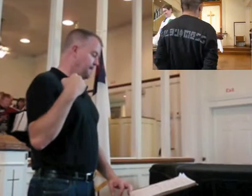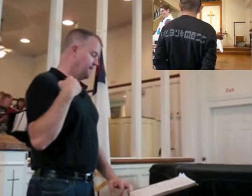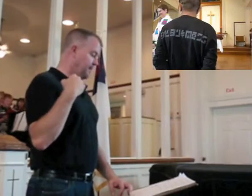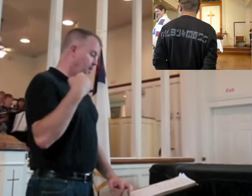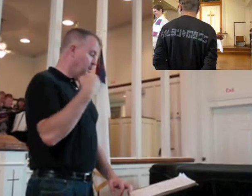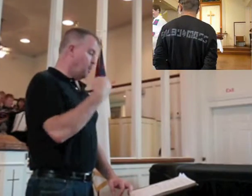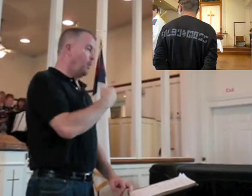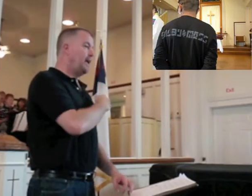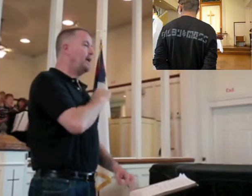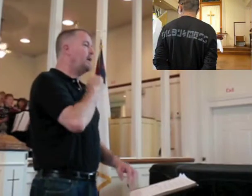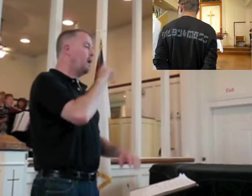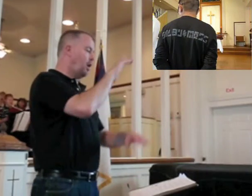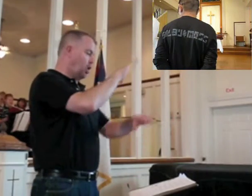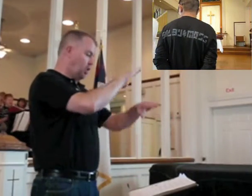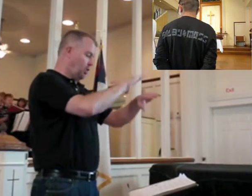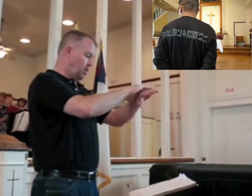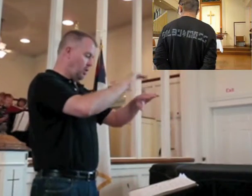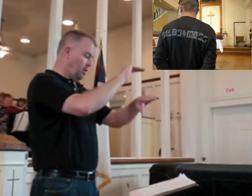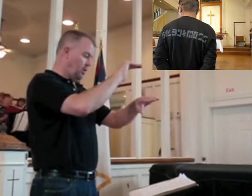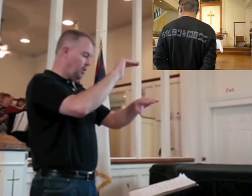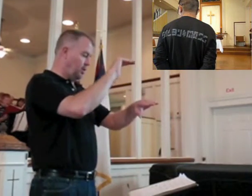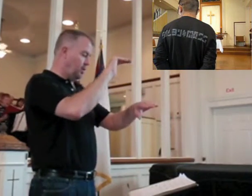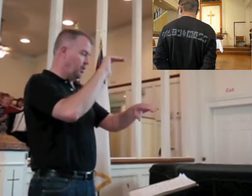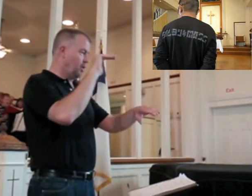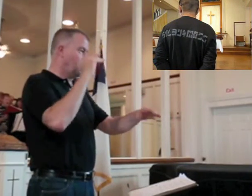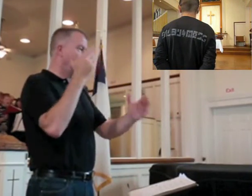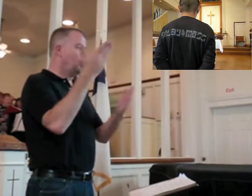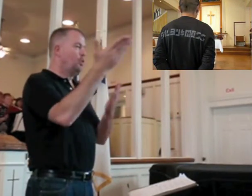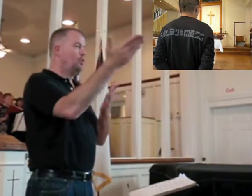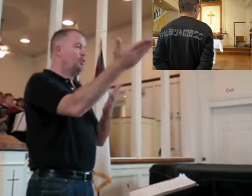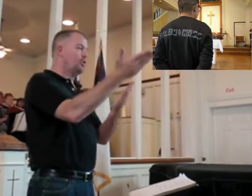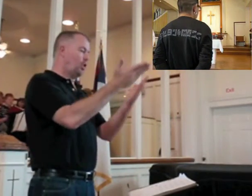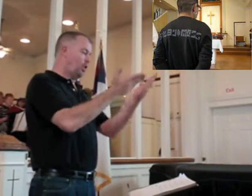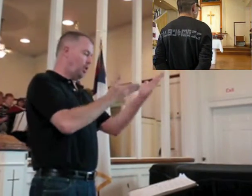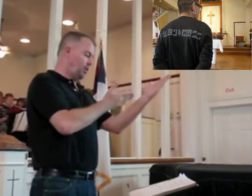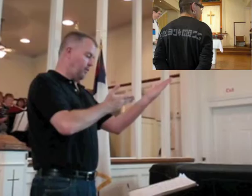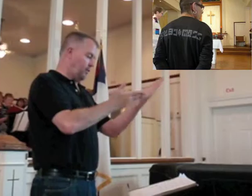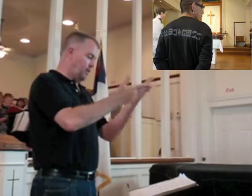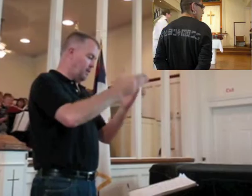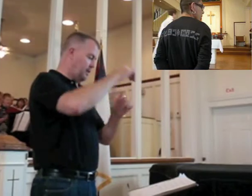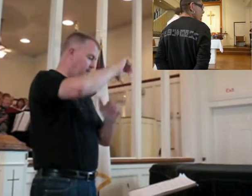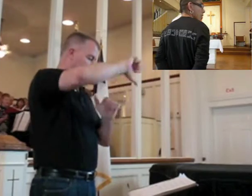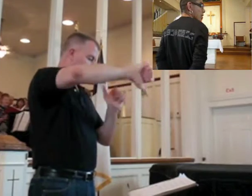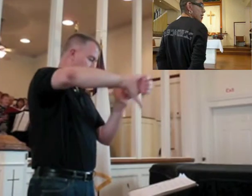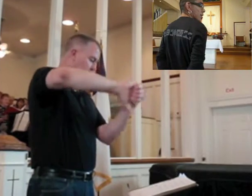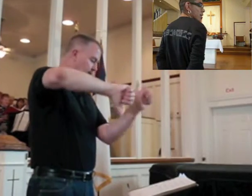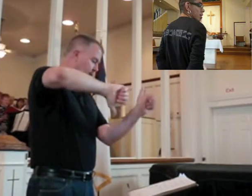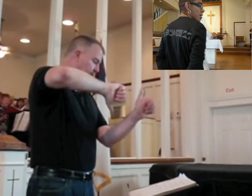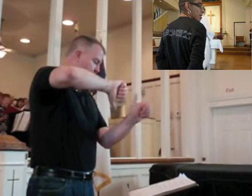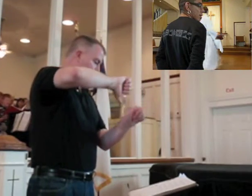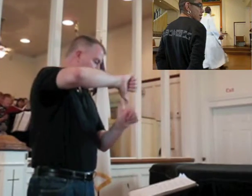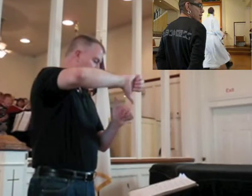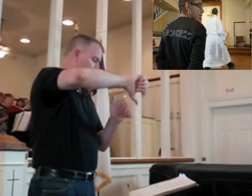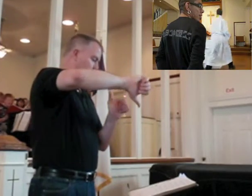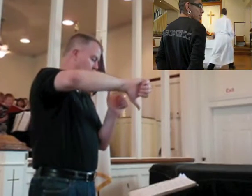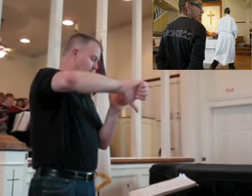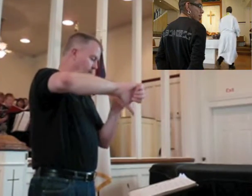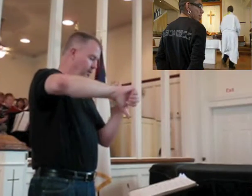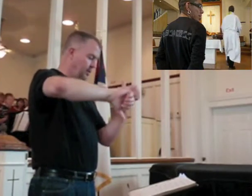We are called to serve one another.